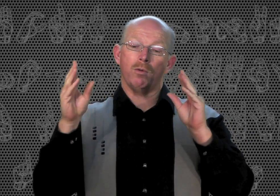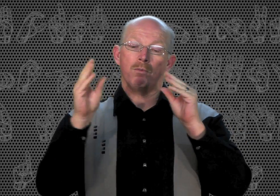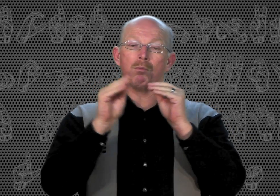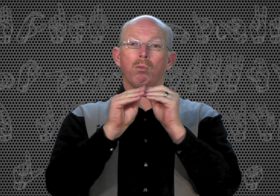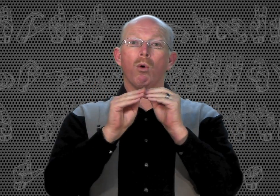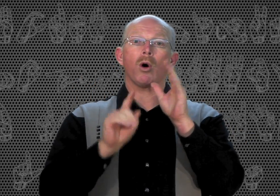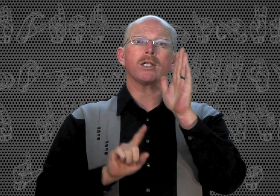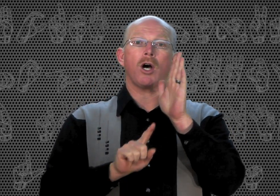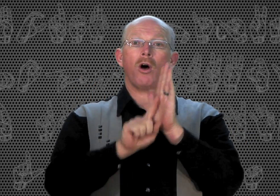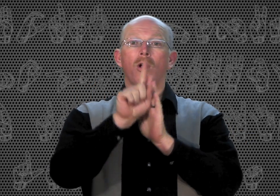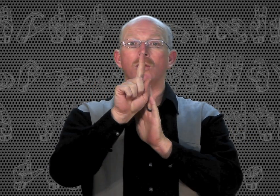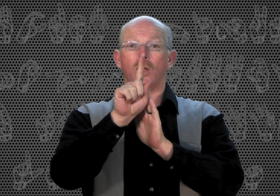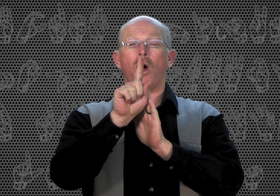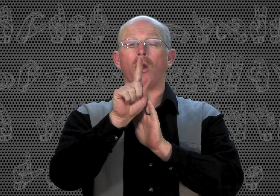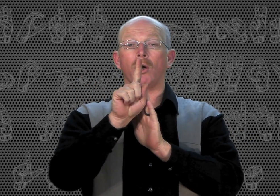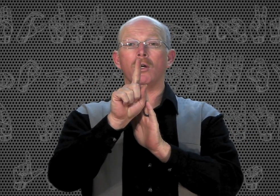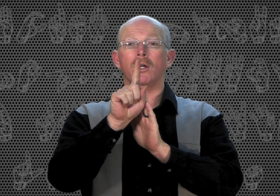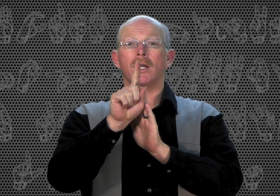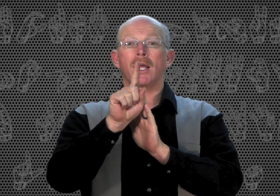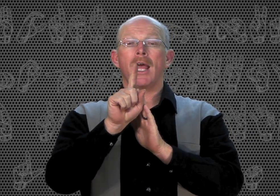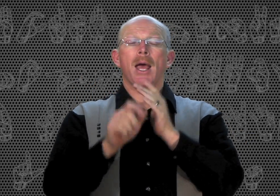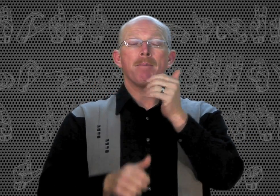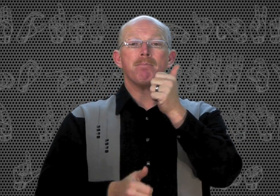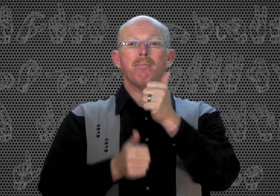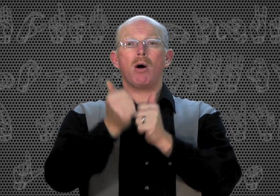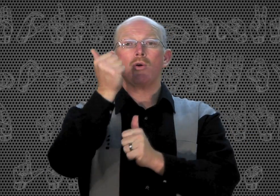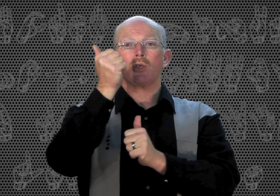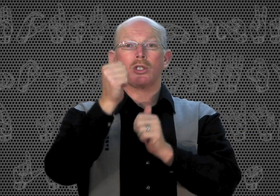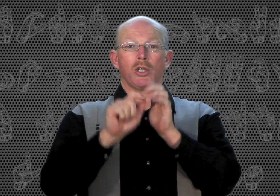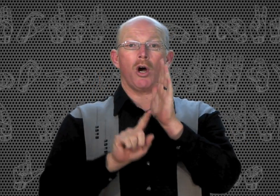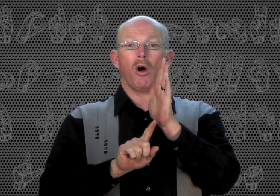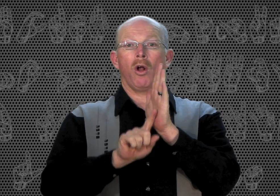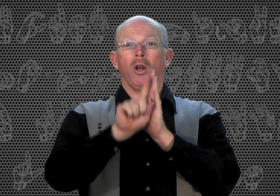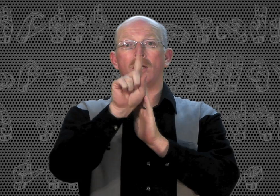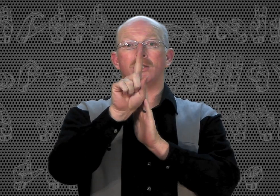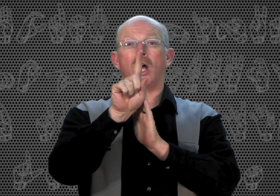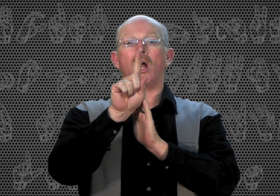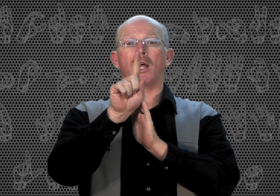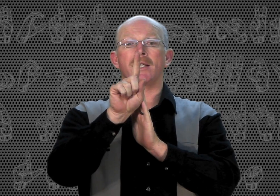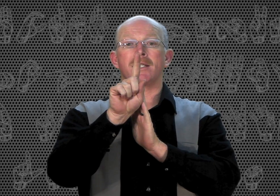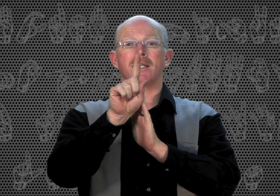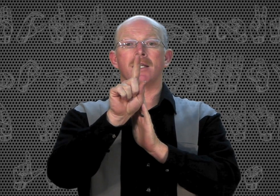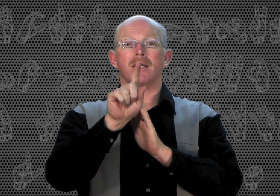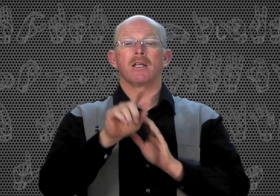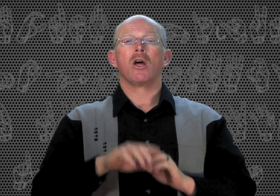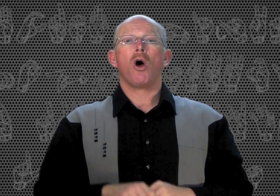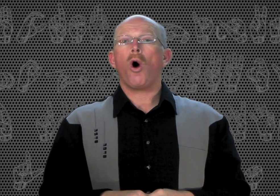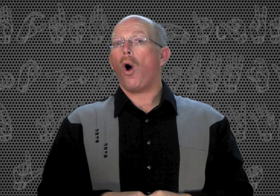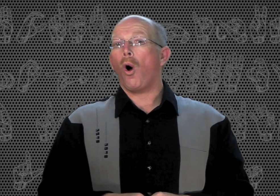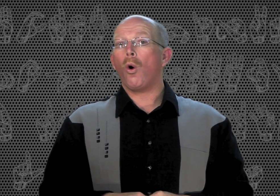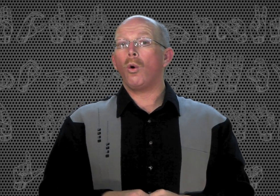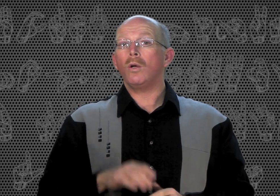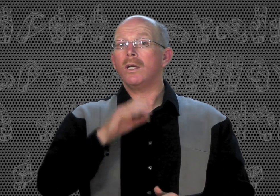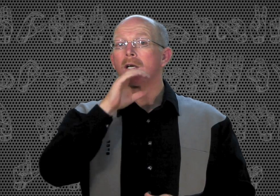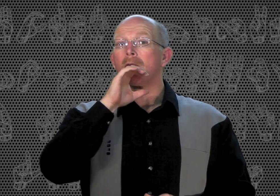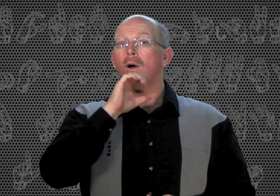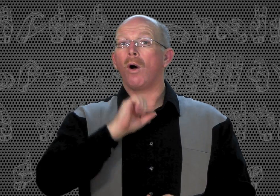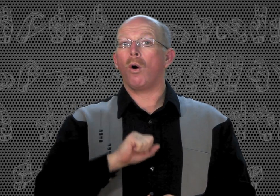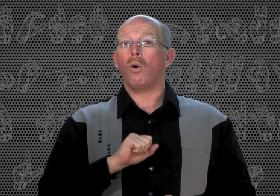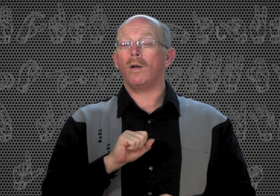Now you more tall. Taller. Most tall. Tallest. Old. Old.